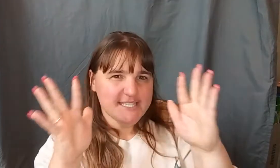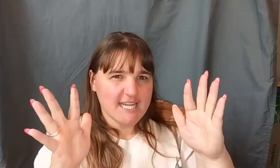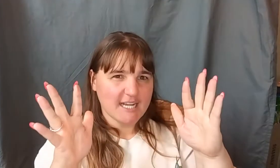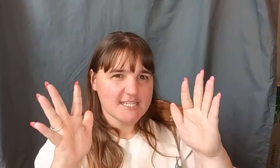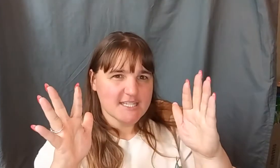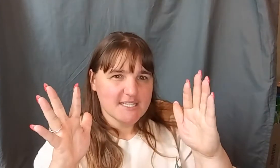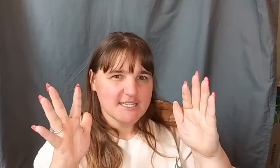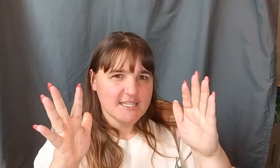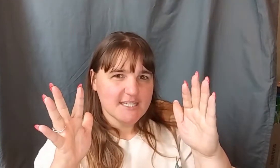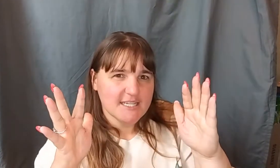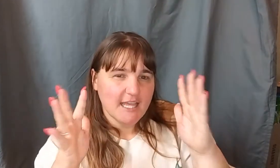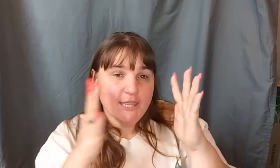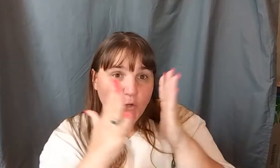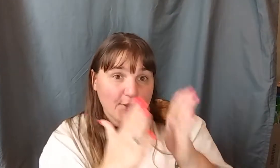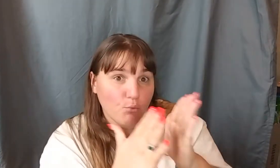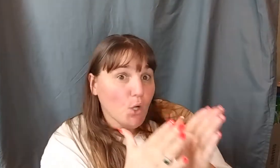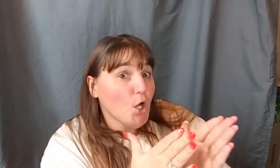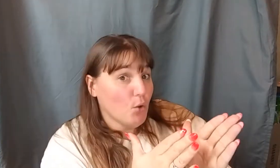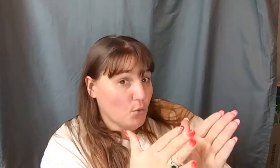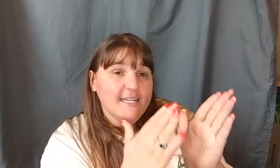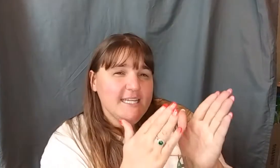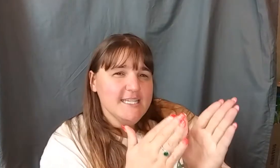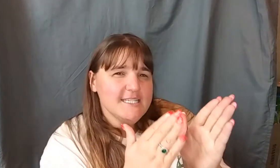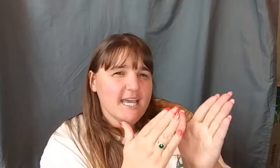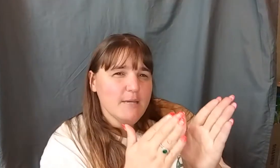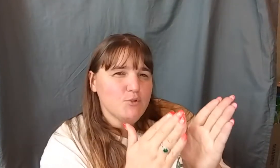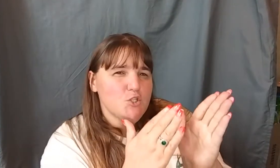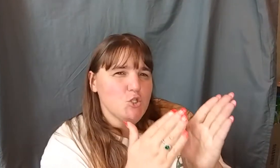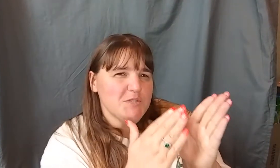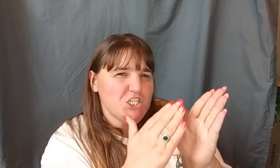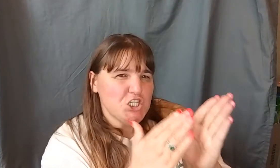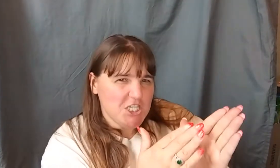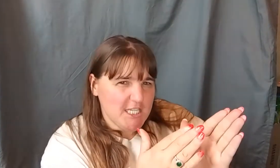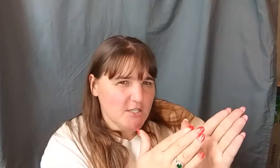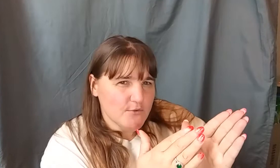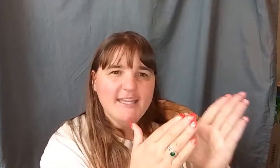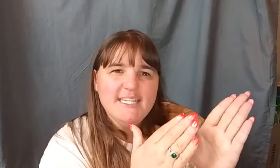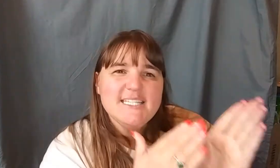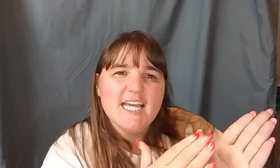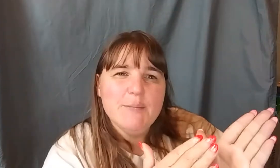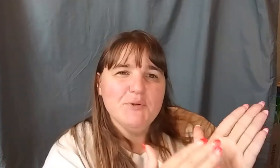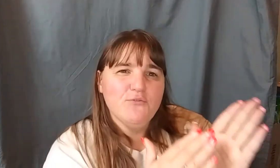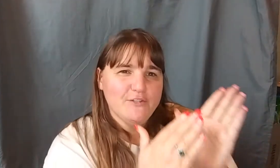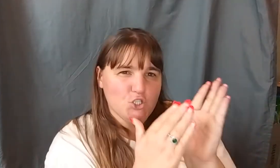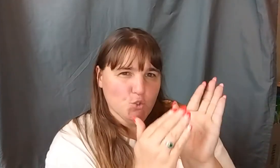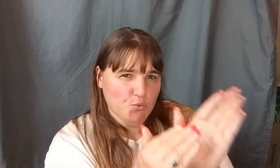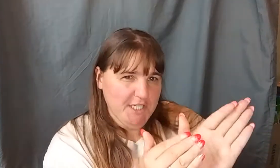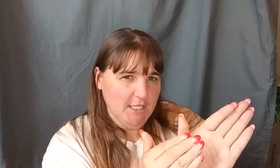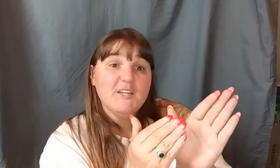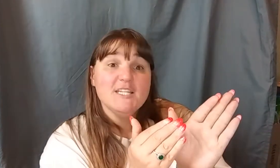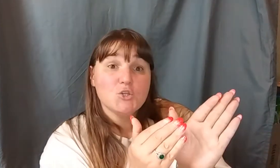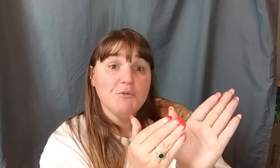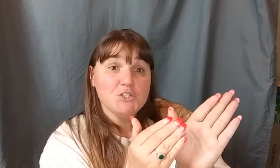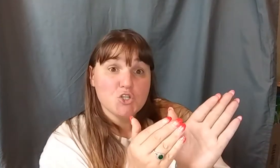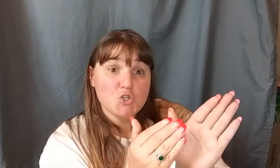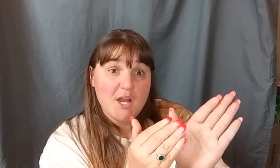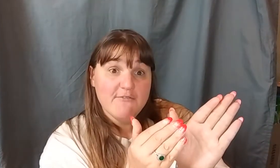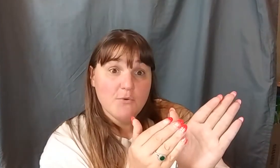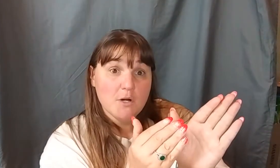ducks and they're in a row. And he is able to achieve any type of a dream that he's going to strive for.